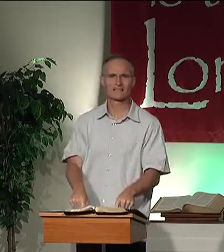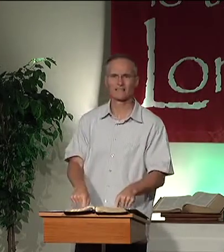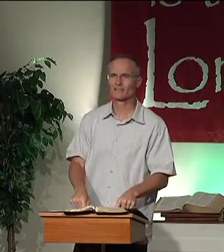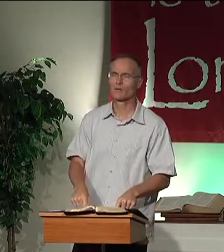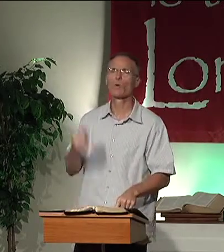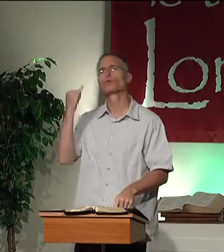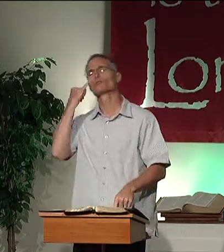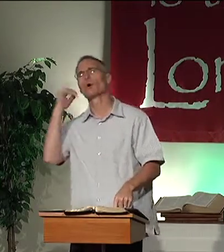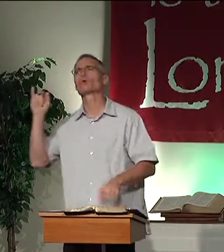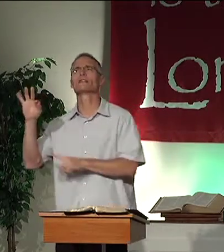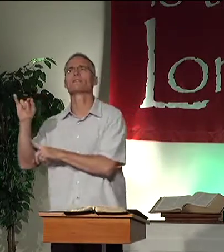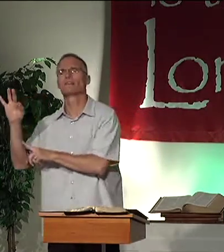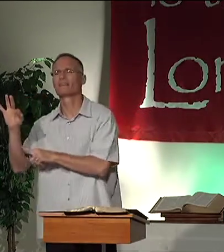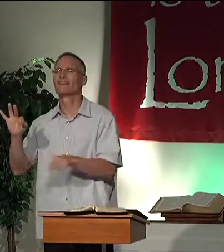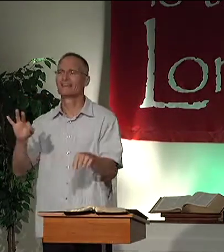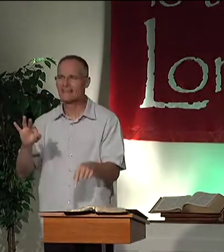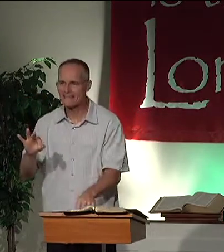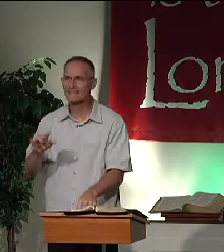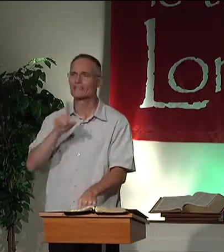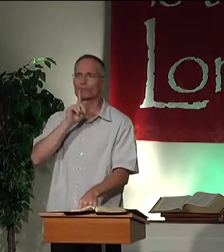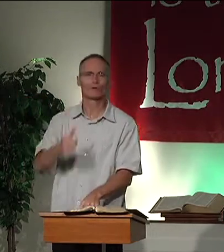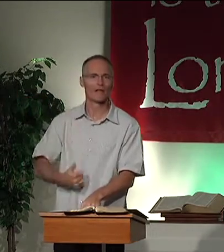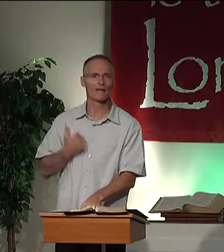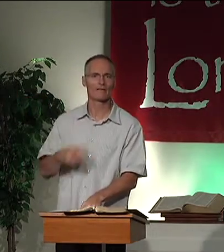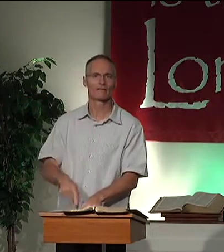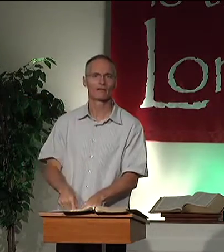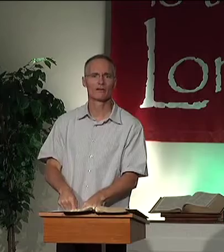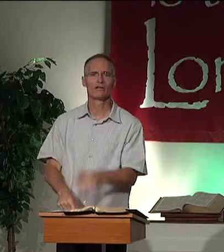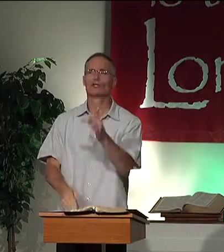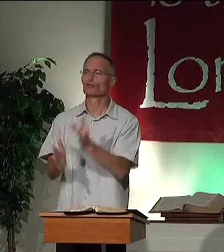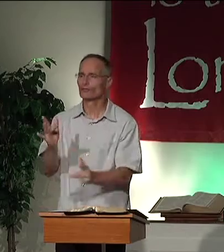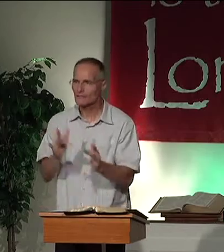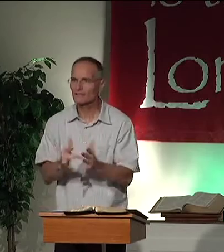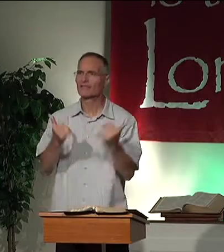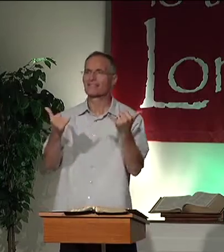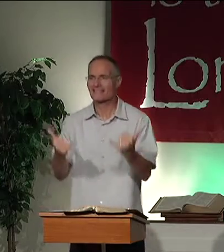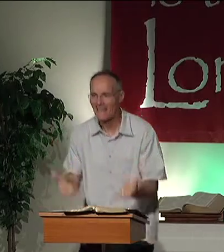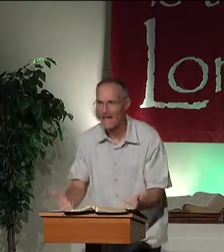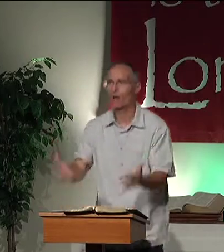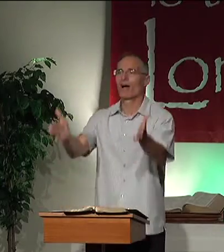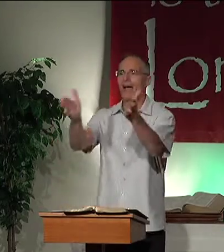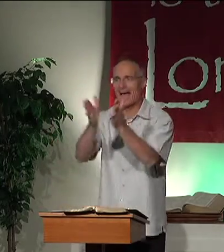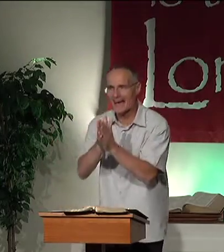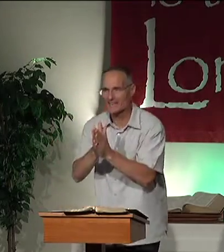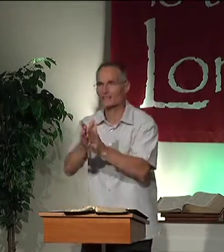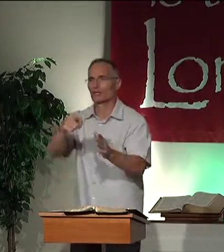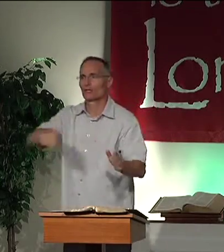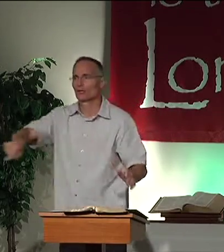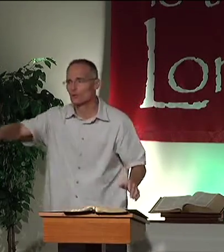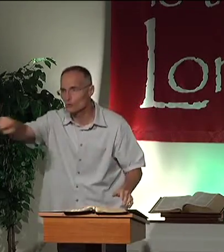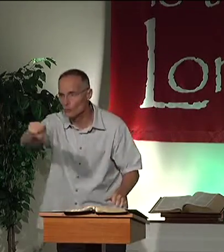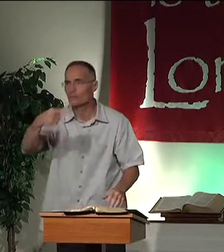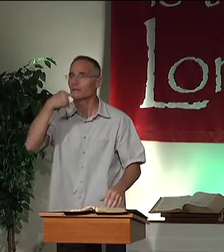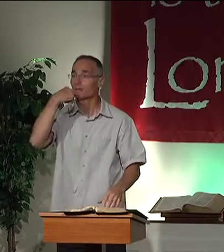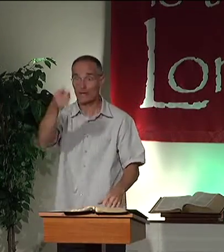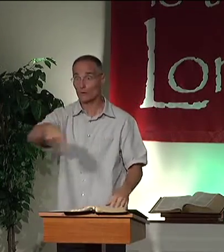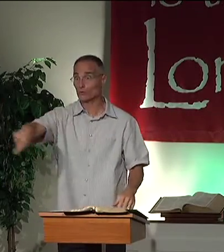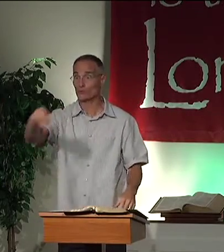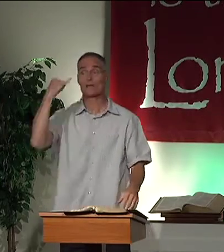This is not a test. Well, suppose if. I mean, this is real life. Jesus is now asking you,